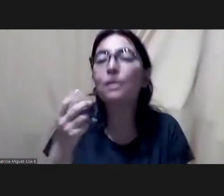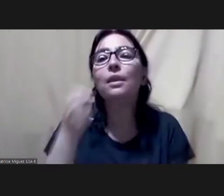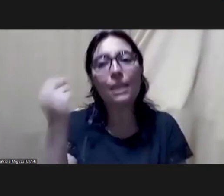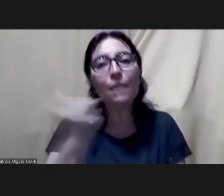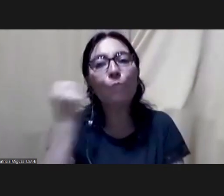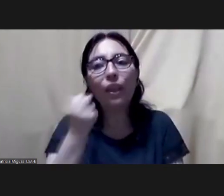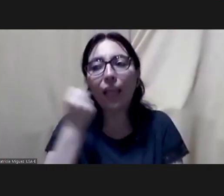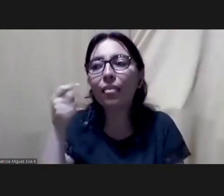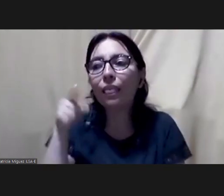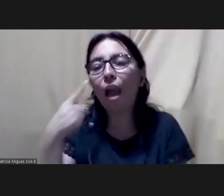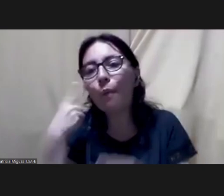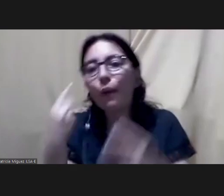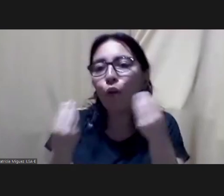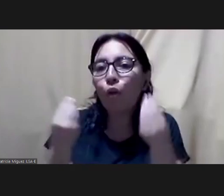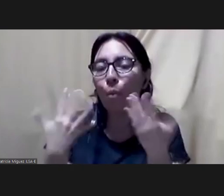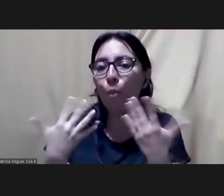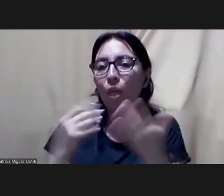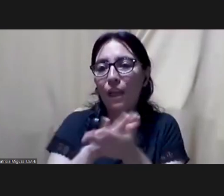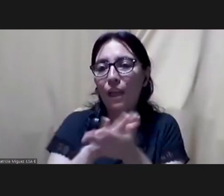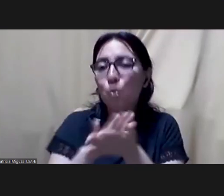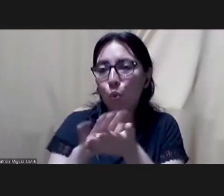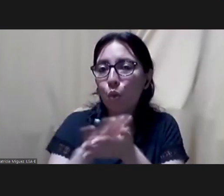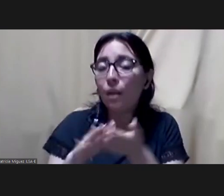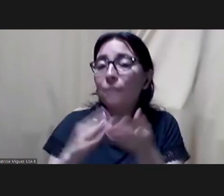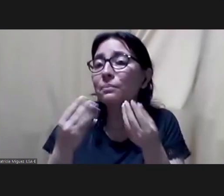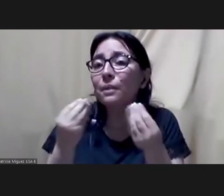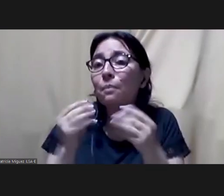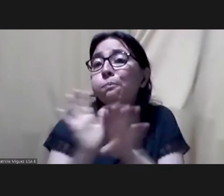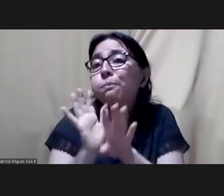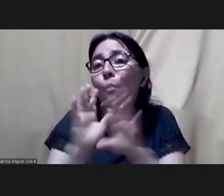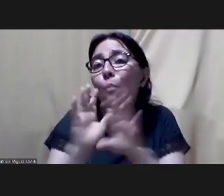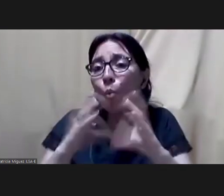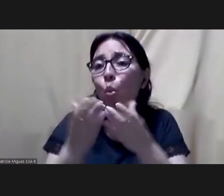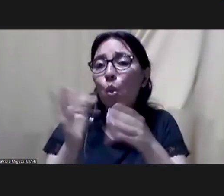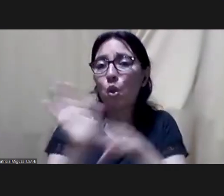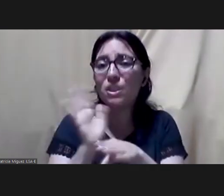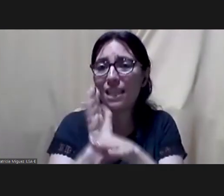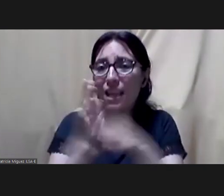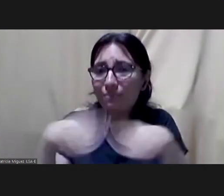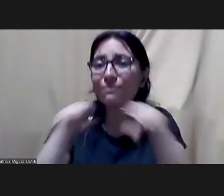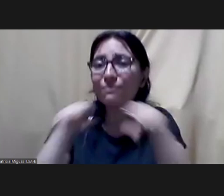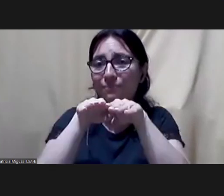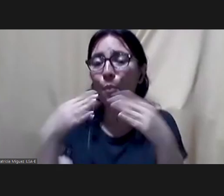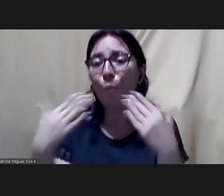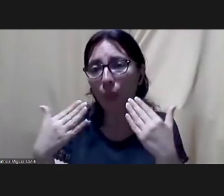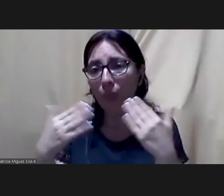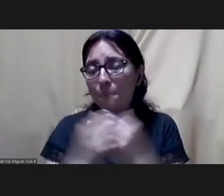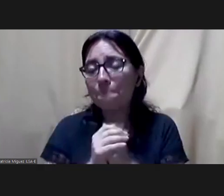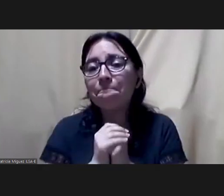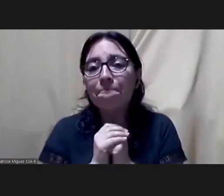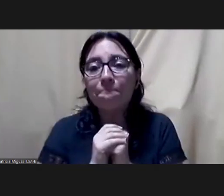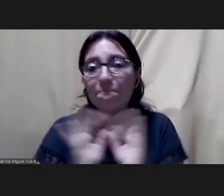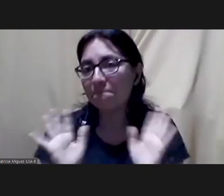to take into account so that the world of cinema is more equal.